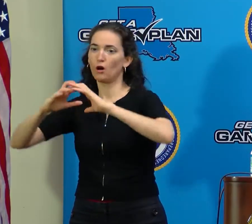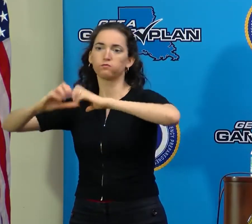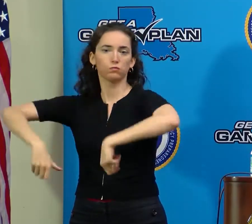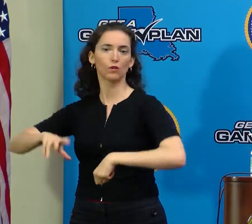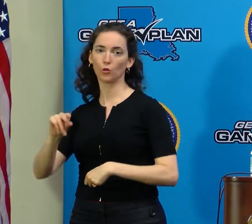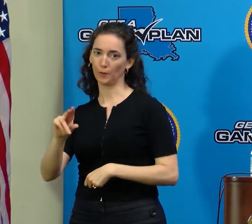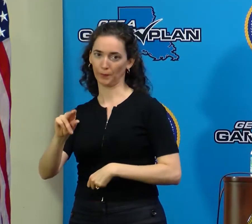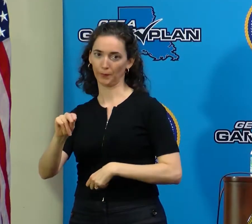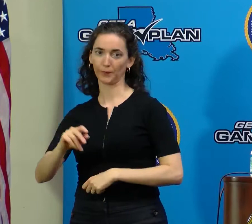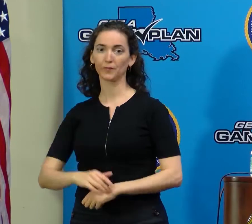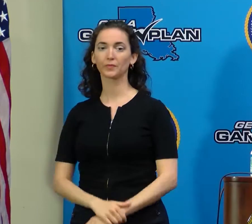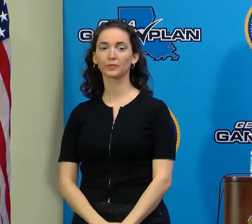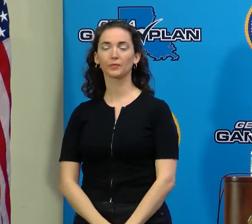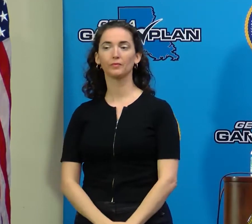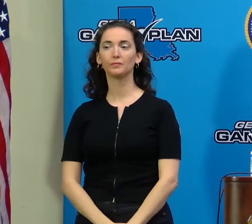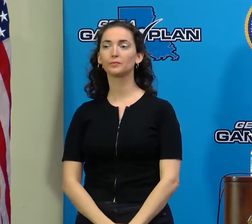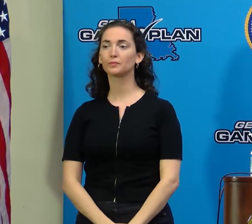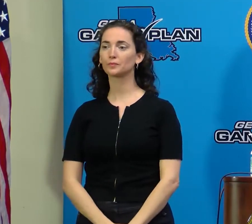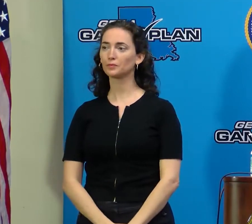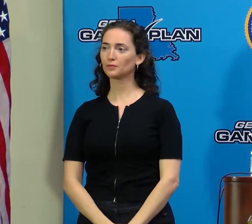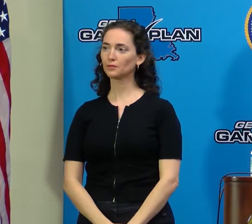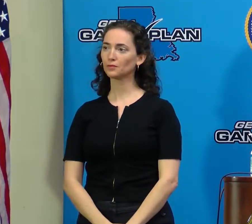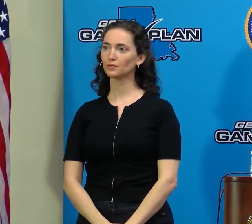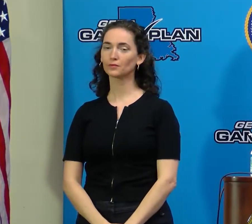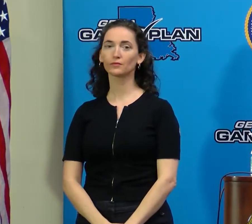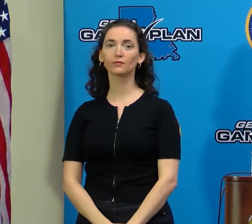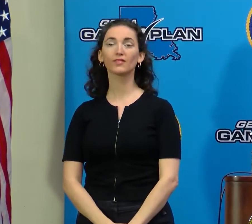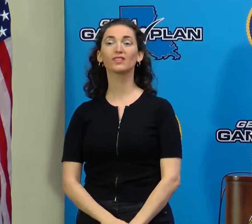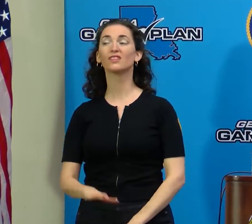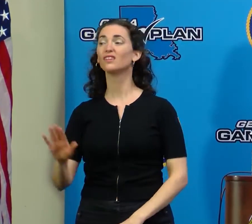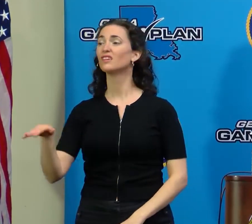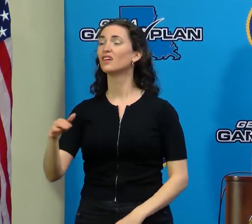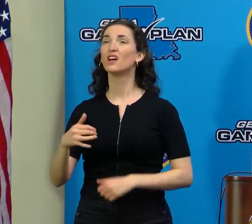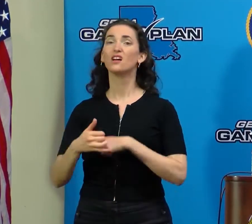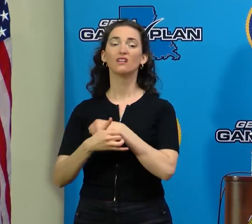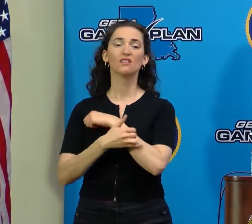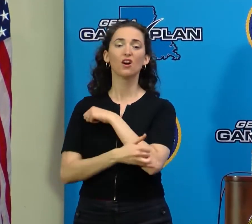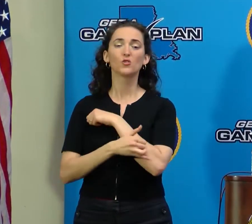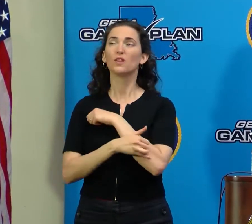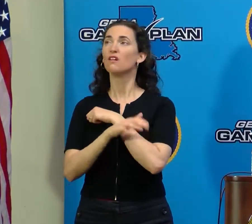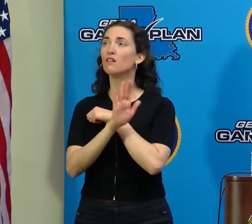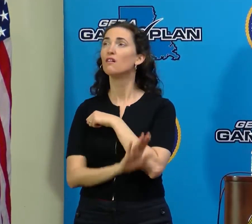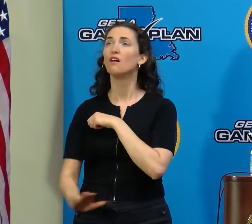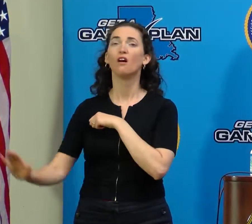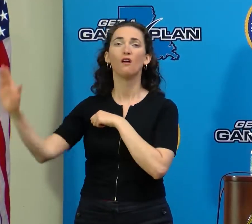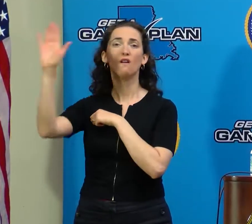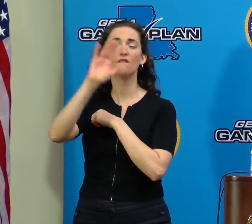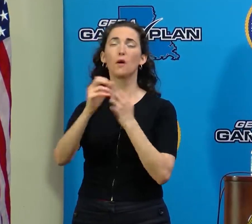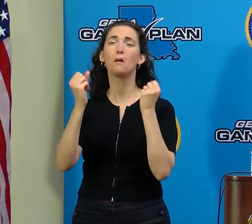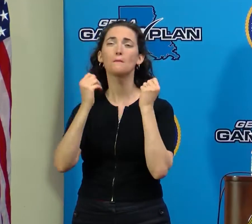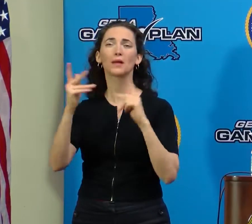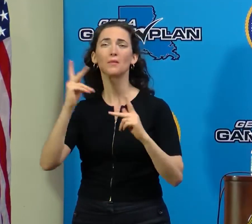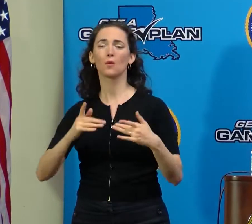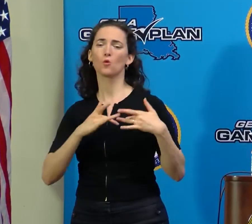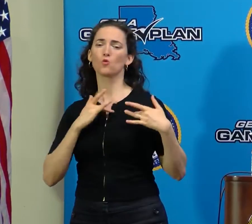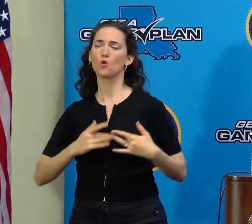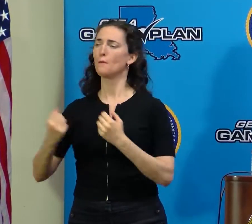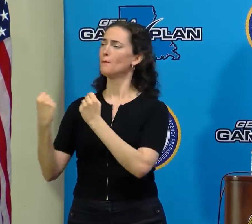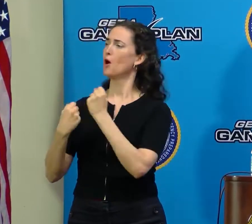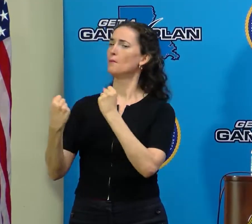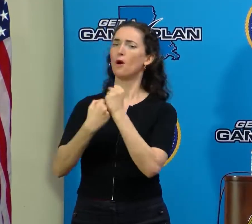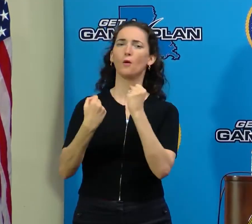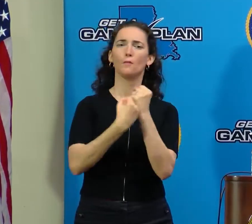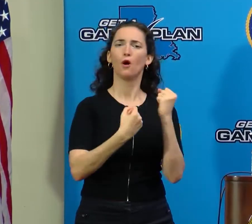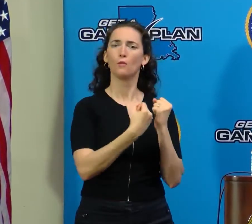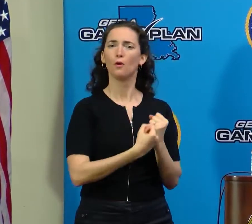And I want to thank all of the people across the country who have been very generous in their support in terms